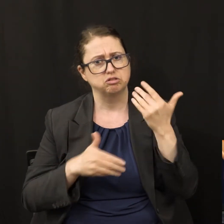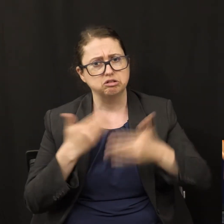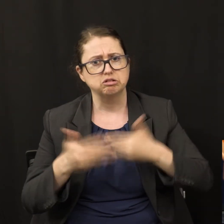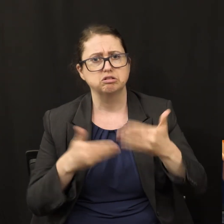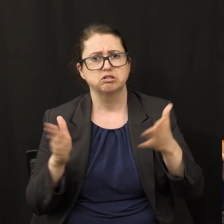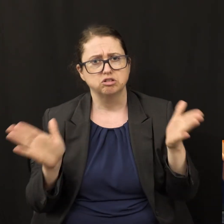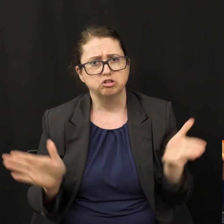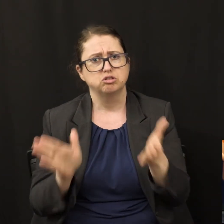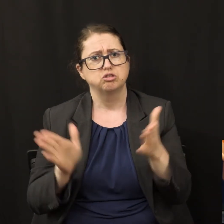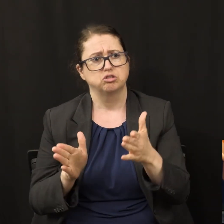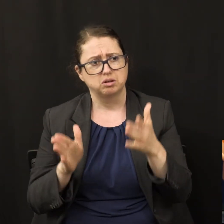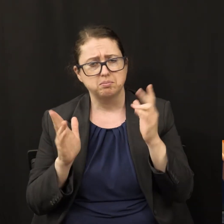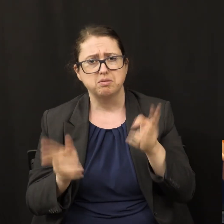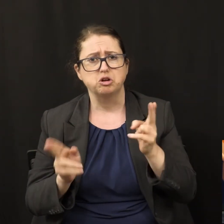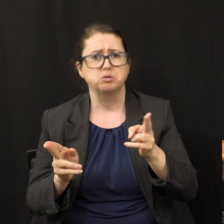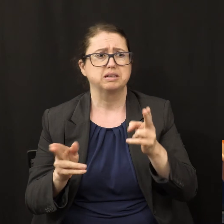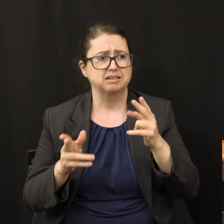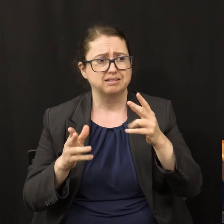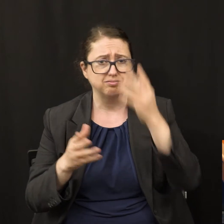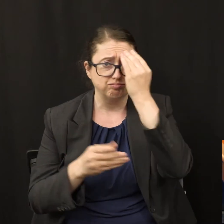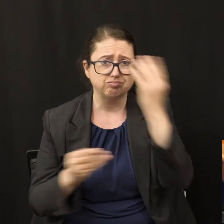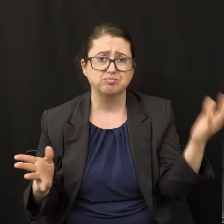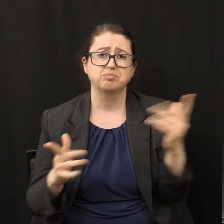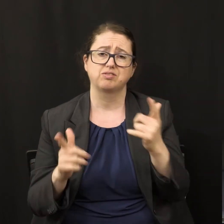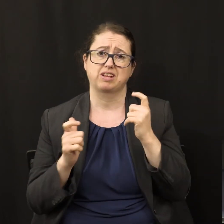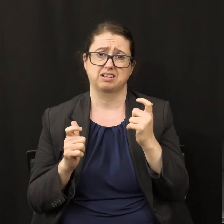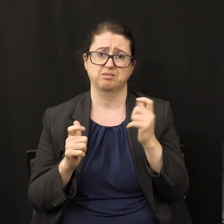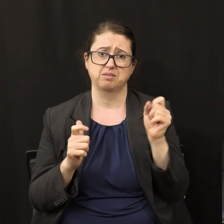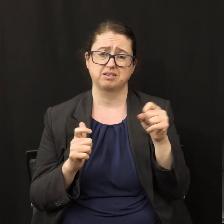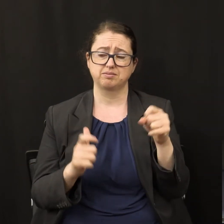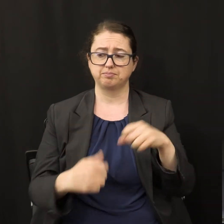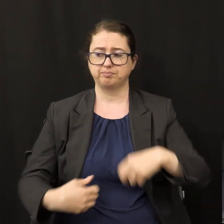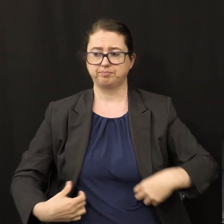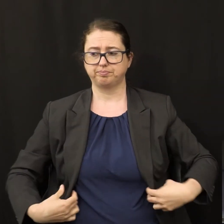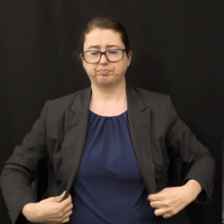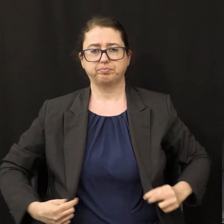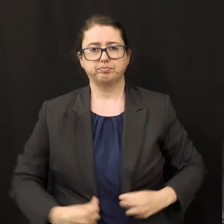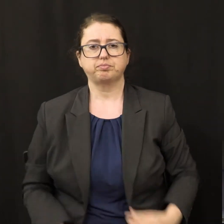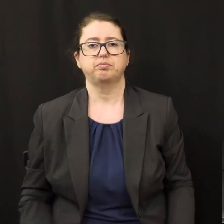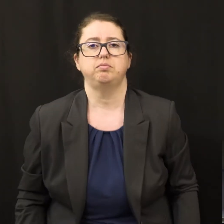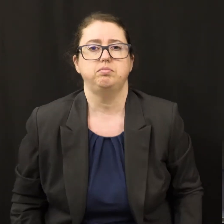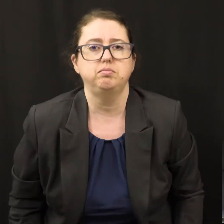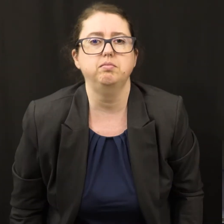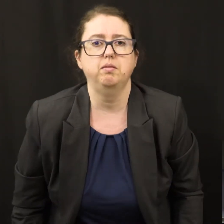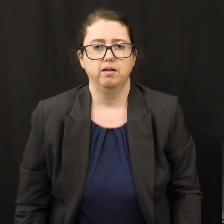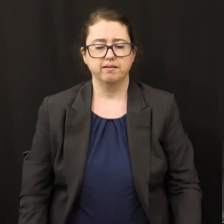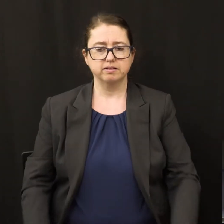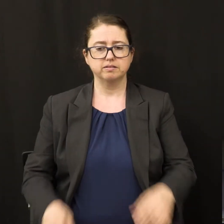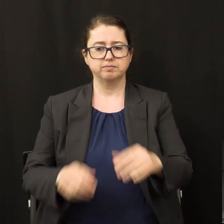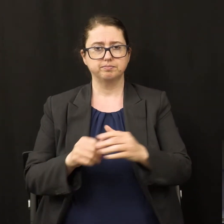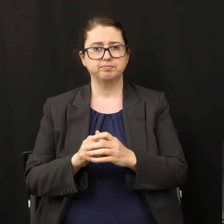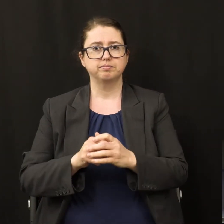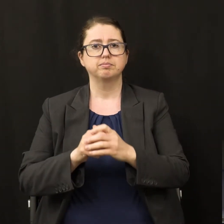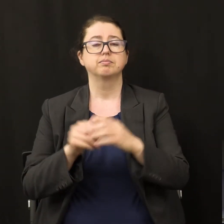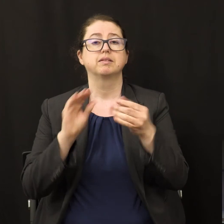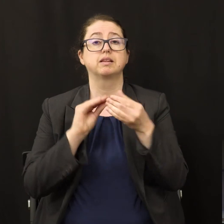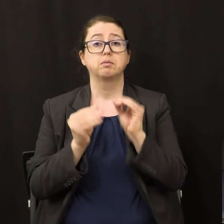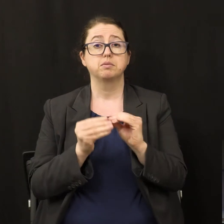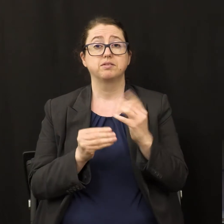with the utmost speed. Amazing fact number five. The messages are global.